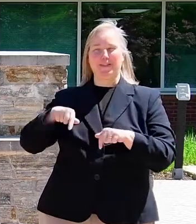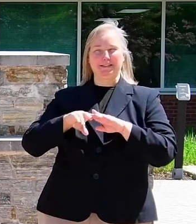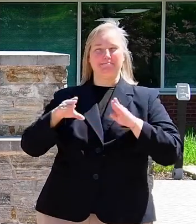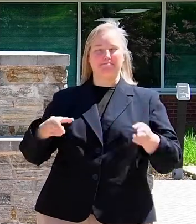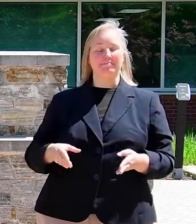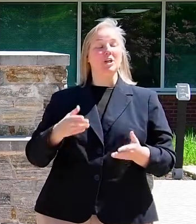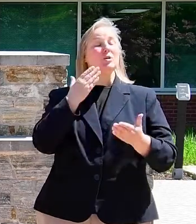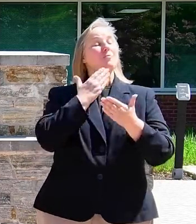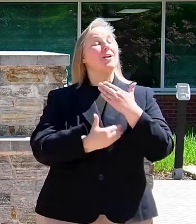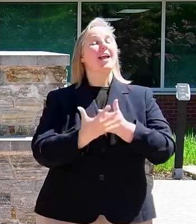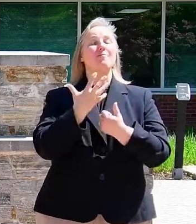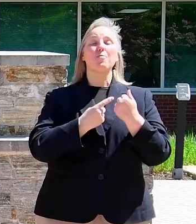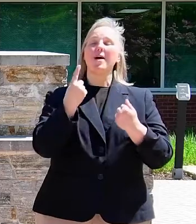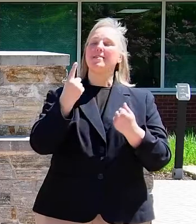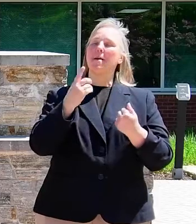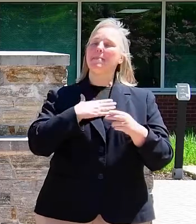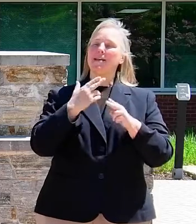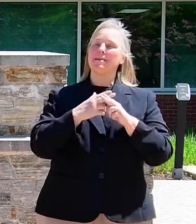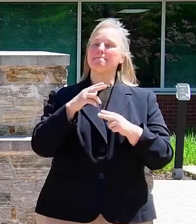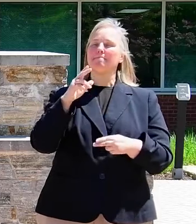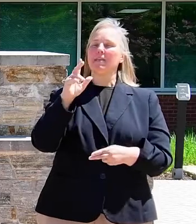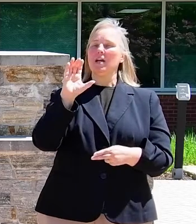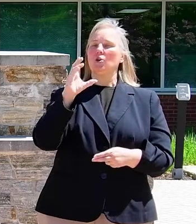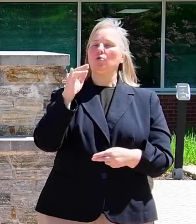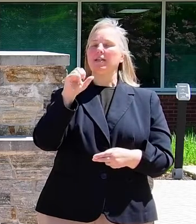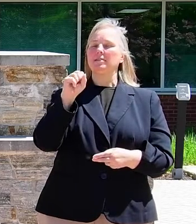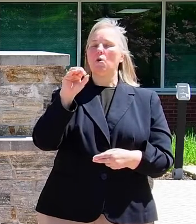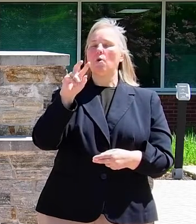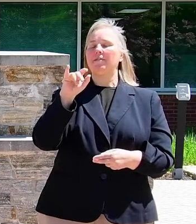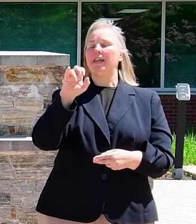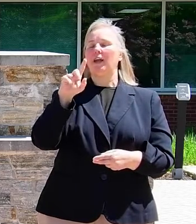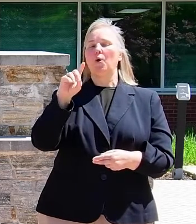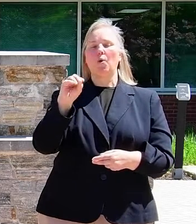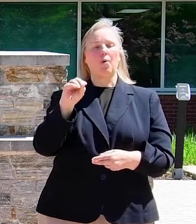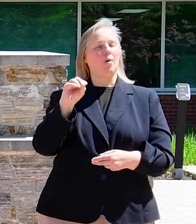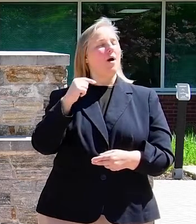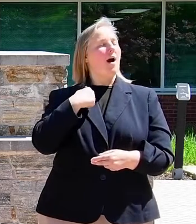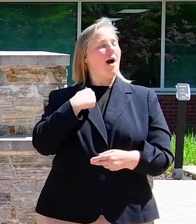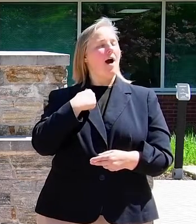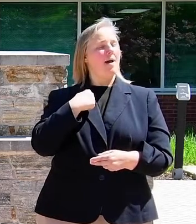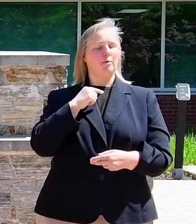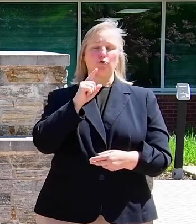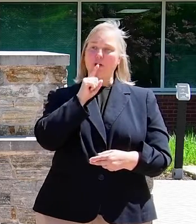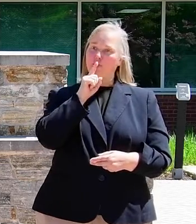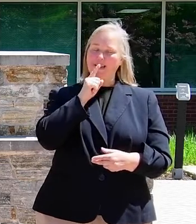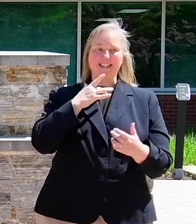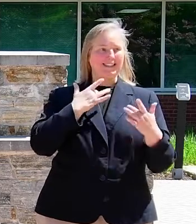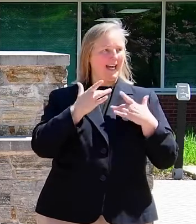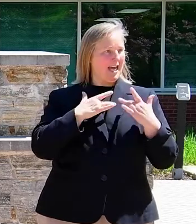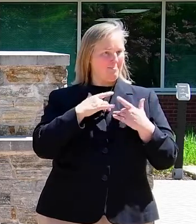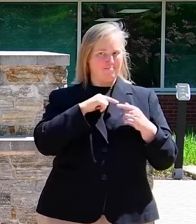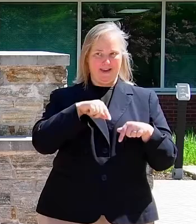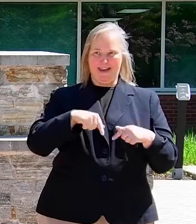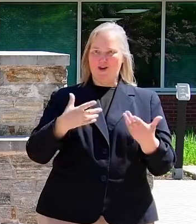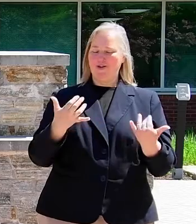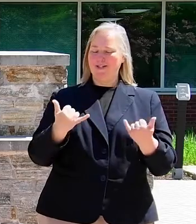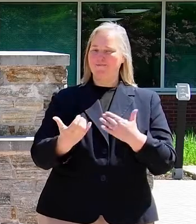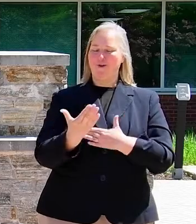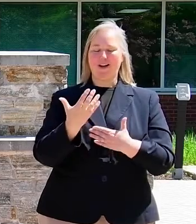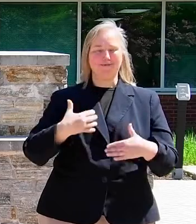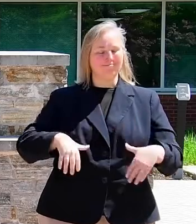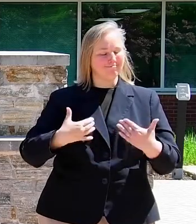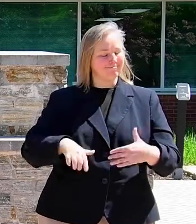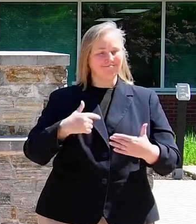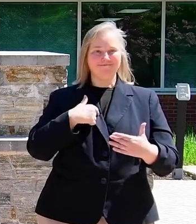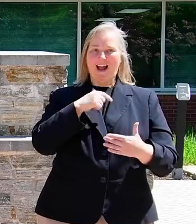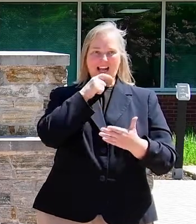Good morning, everybody. My name is Chris Oviedo and I am really, really excited to be here this morning. I